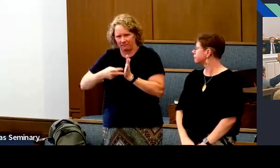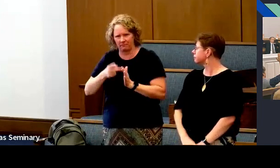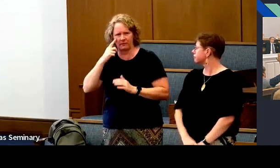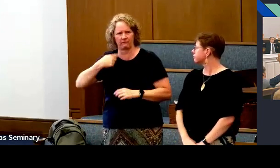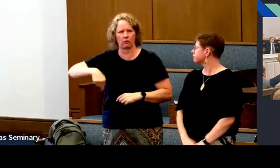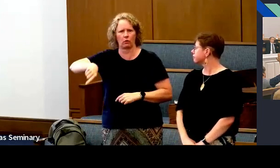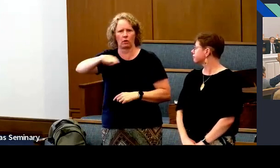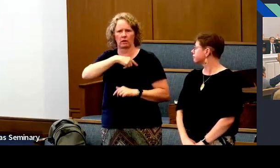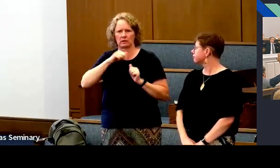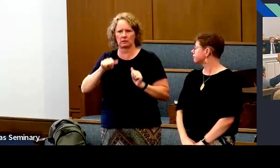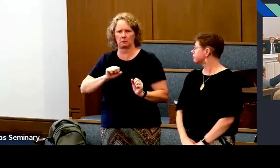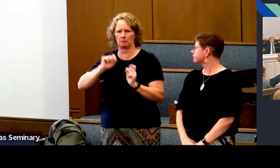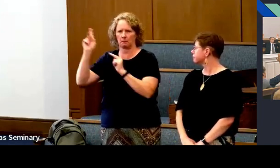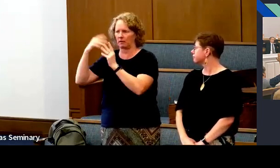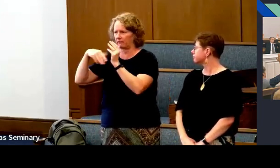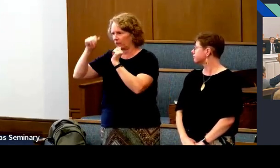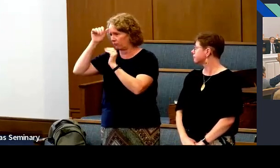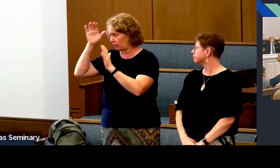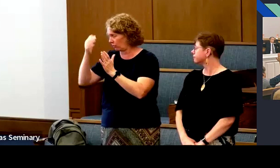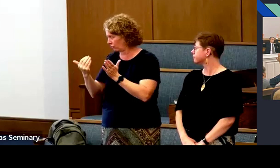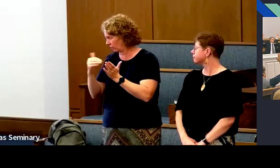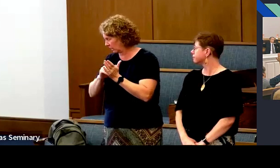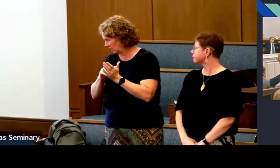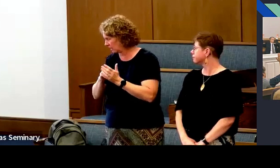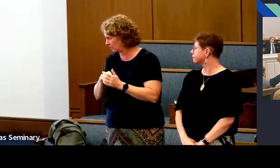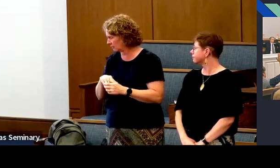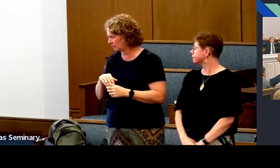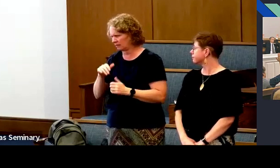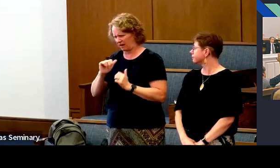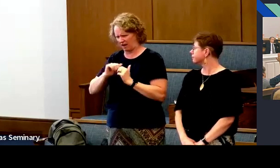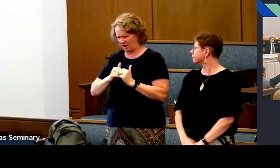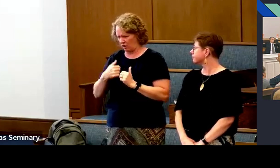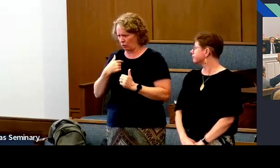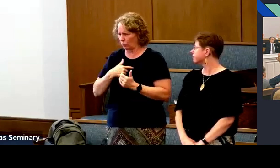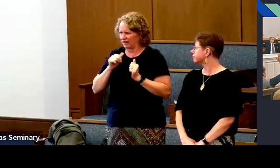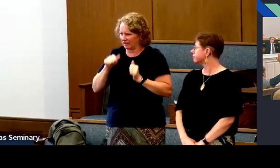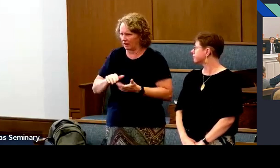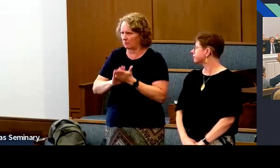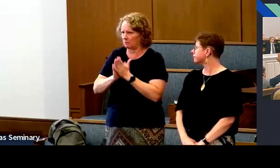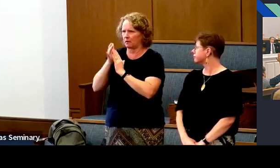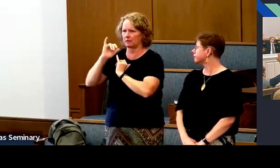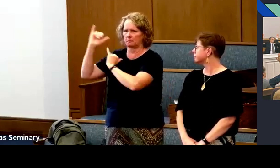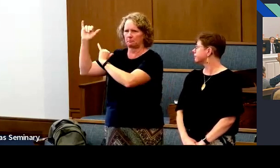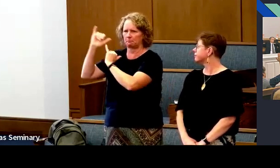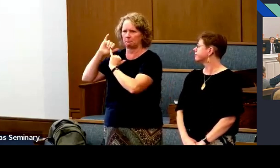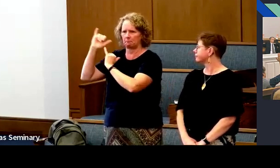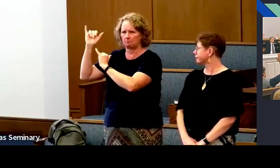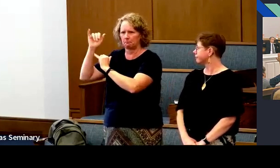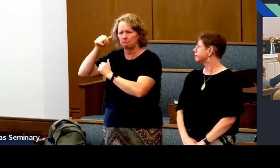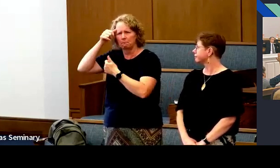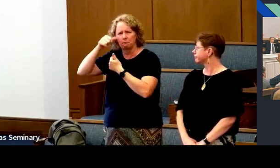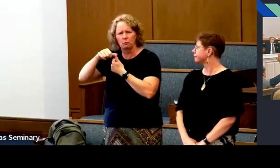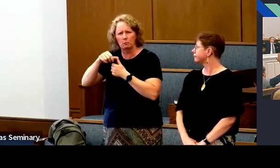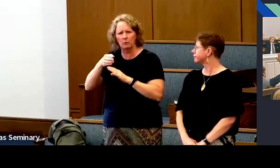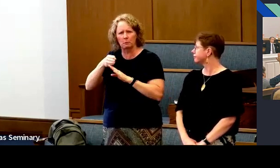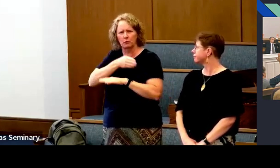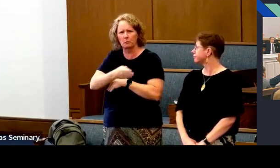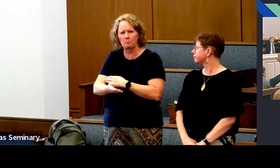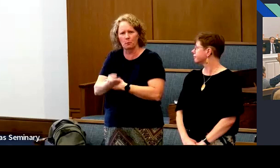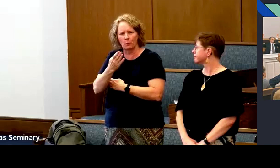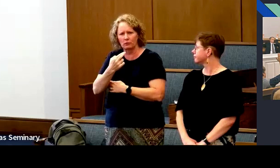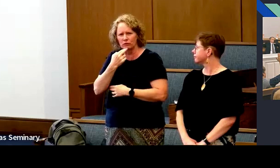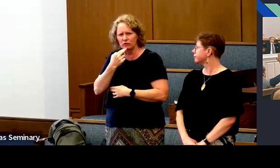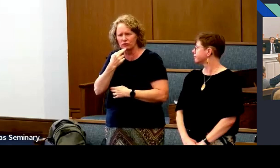God, and that is intended, and the purpose is to help us get back to God again and become like him.